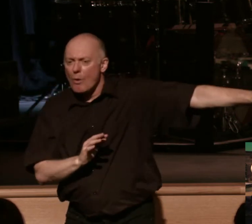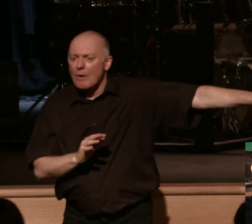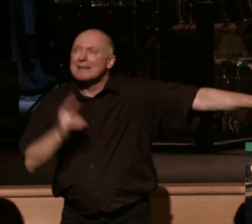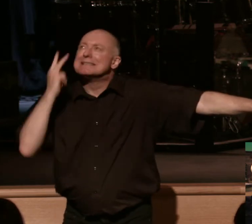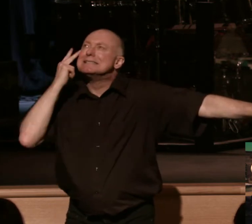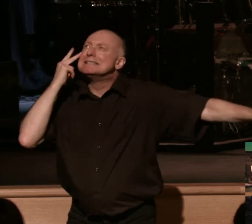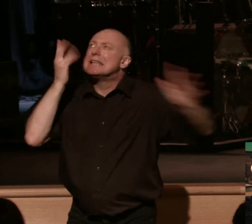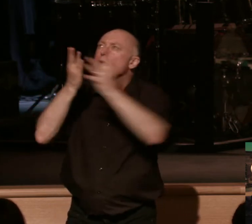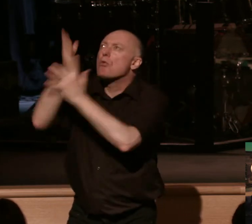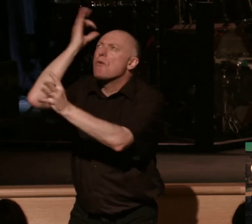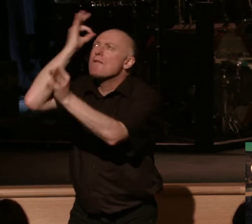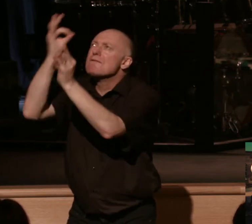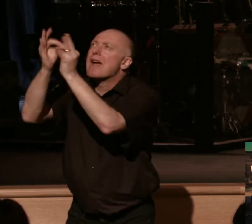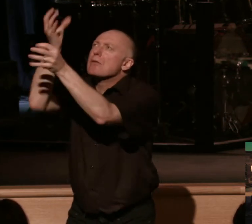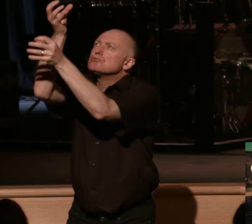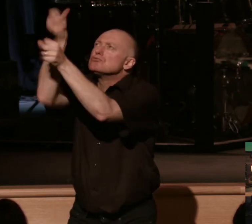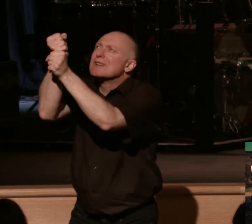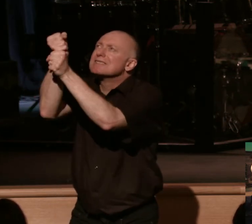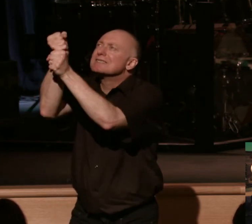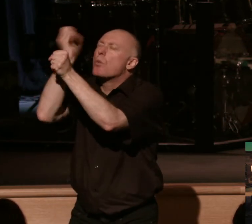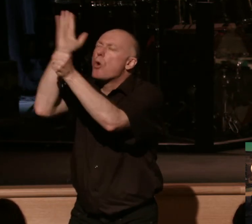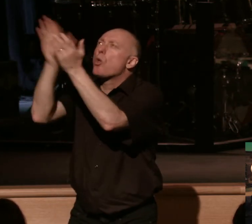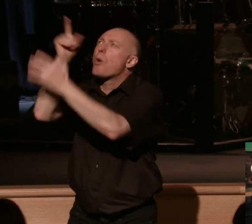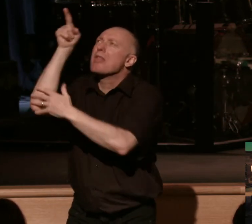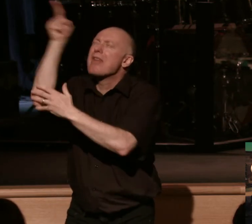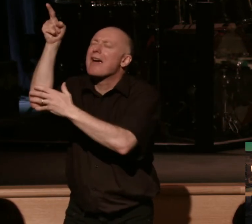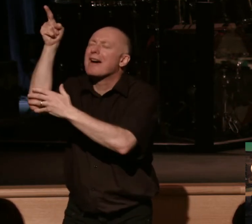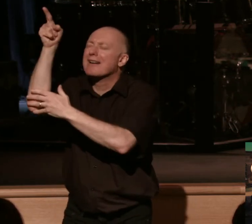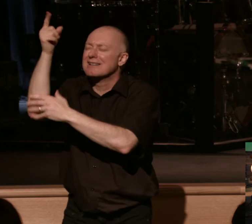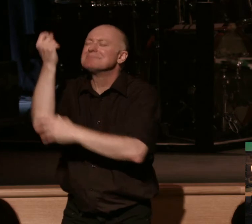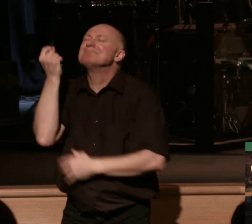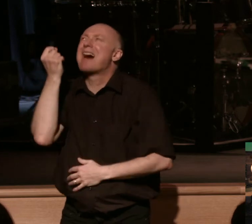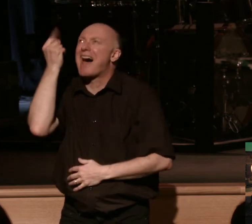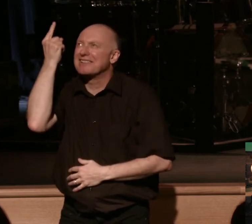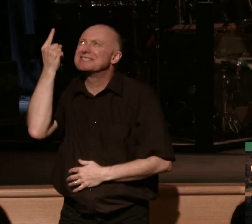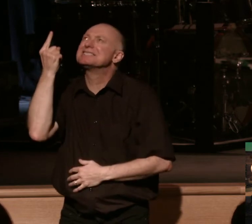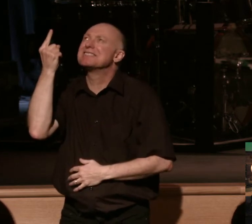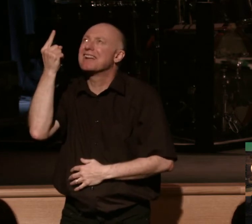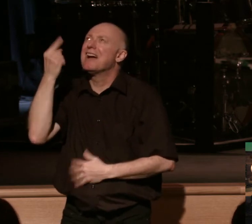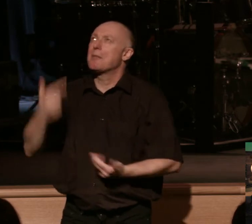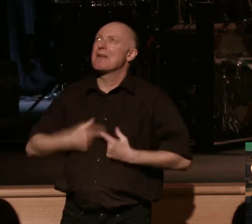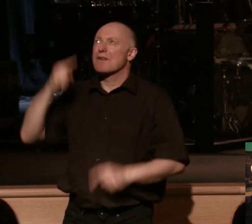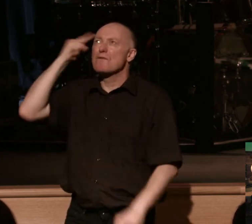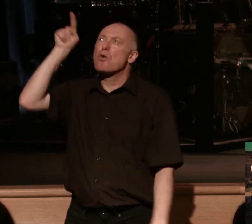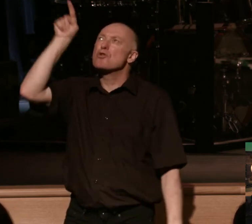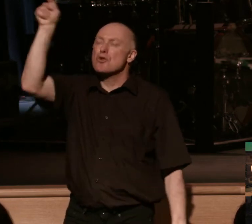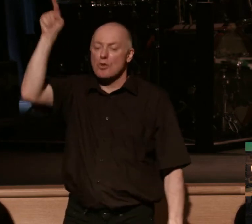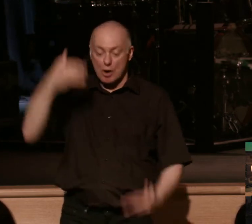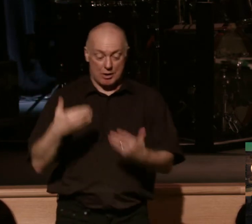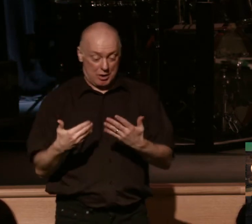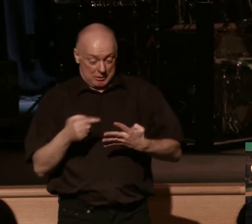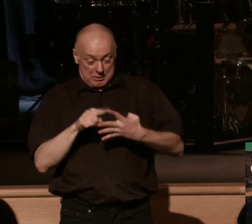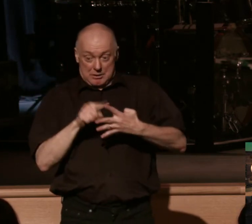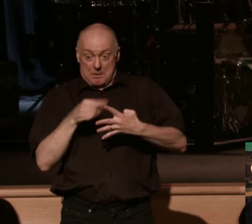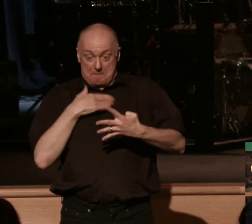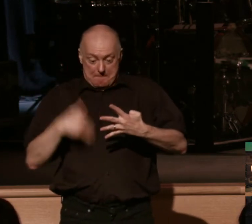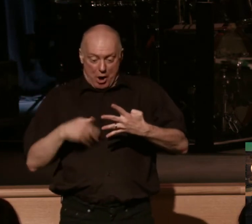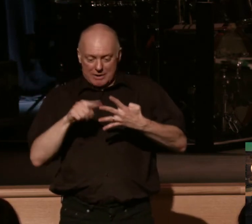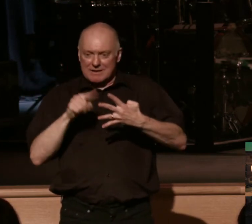faith. We see the glory that awaits. We understand what it is and who it is we're living for. New body, new vision, heart, new love.